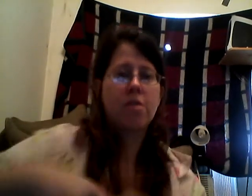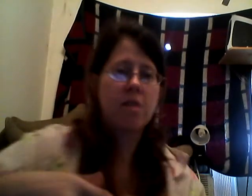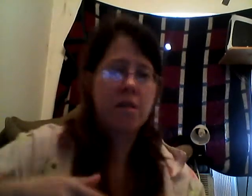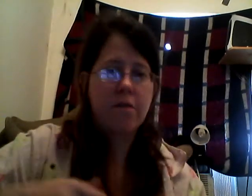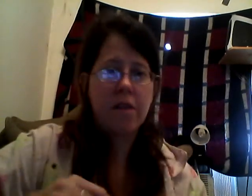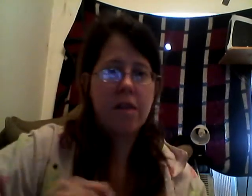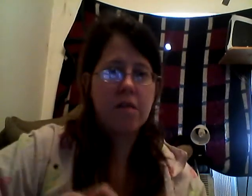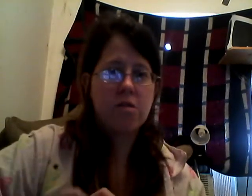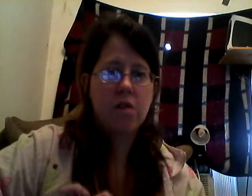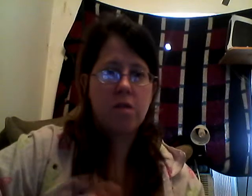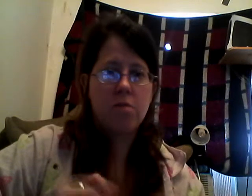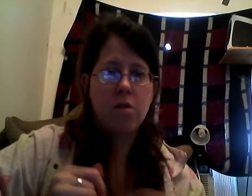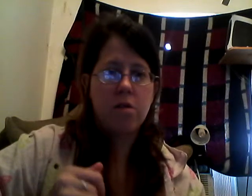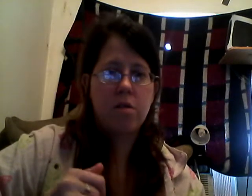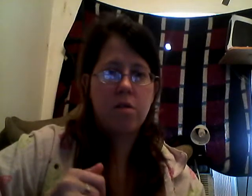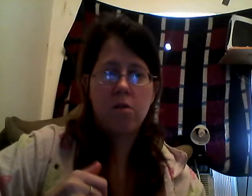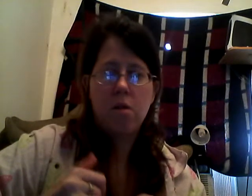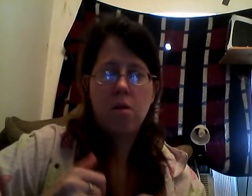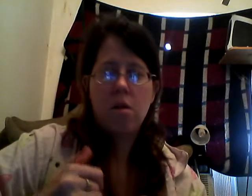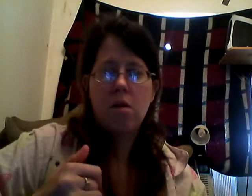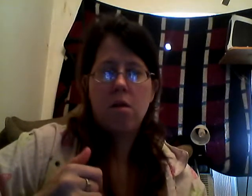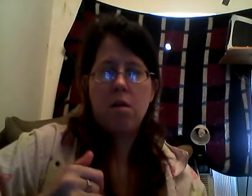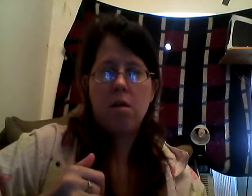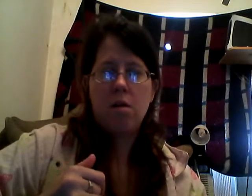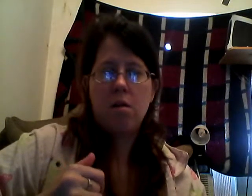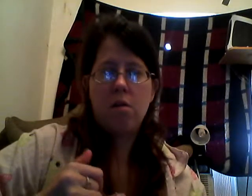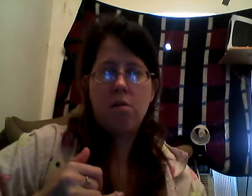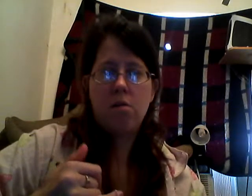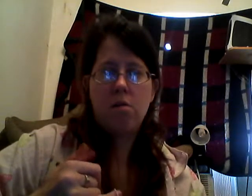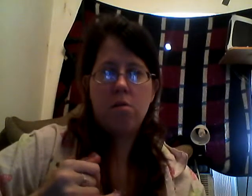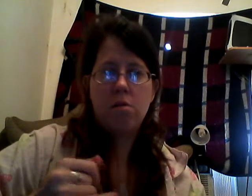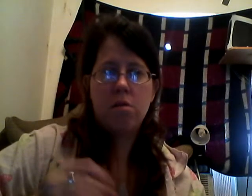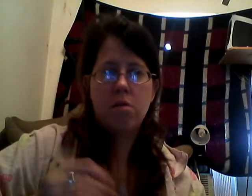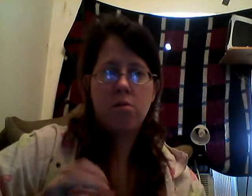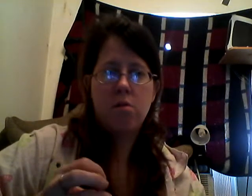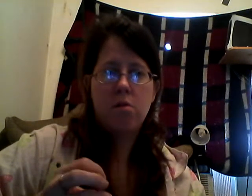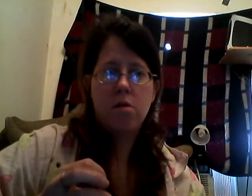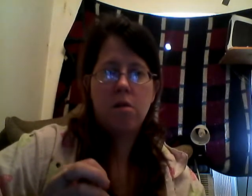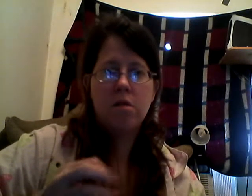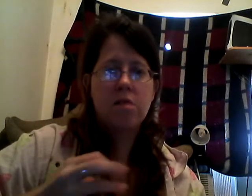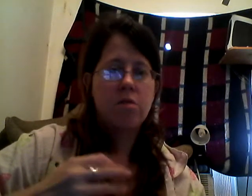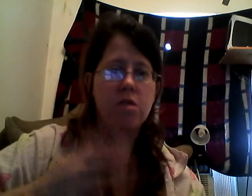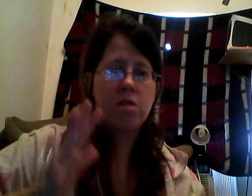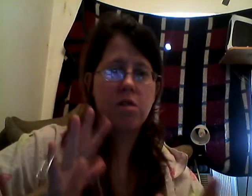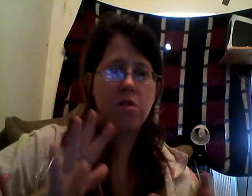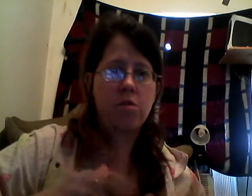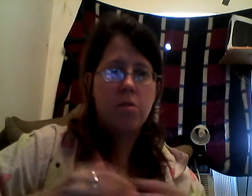press-on nails for, like, Easter next month, too. Uh, so, because it's much easier to do them.